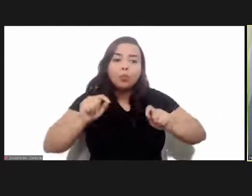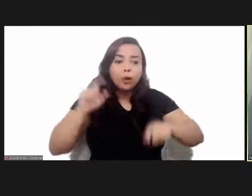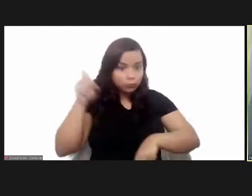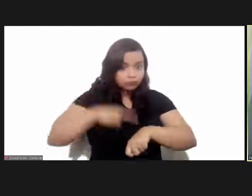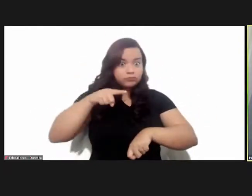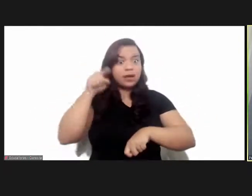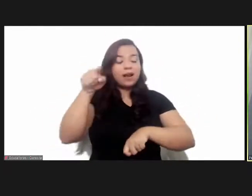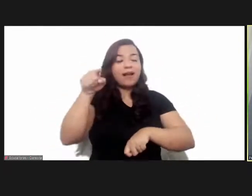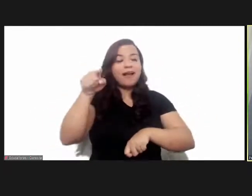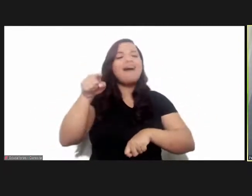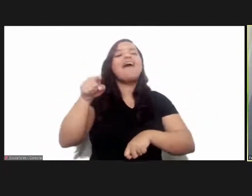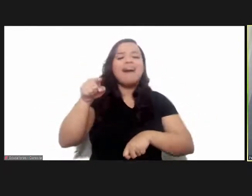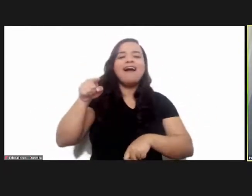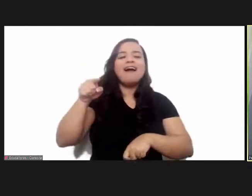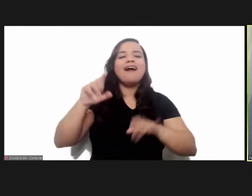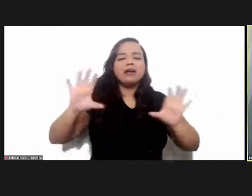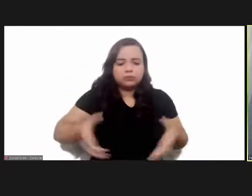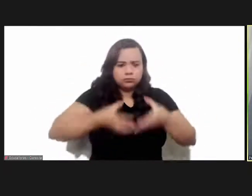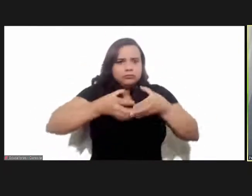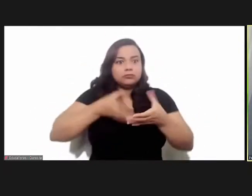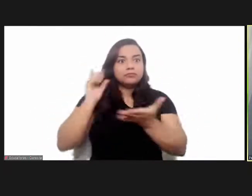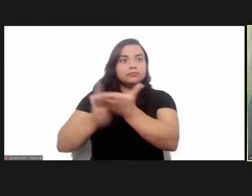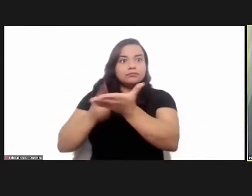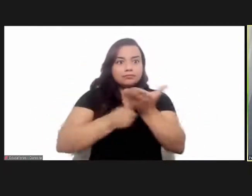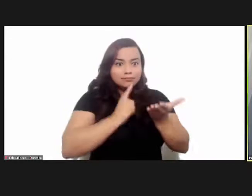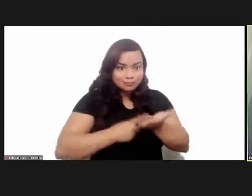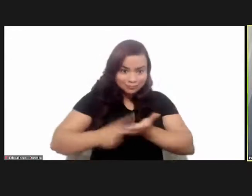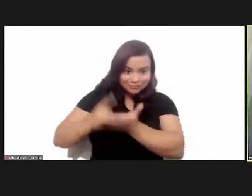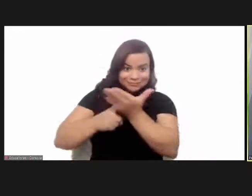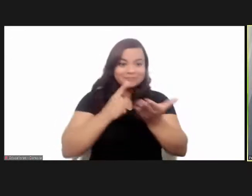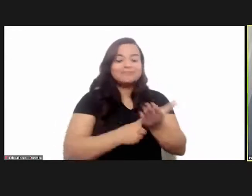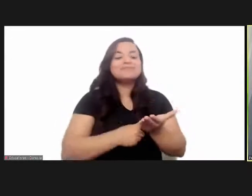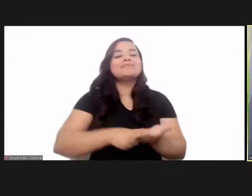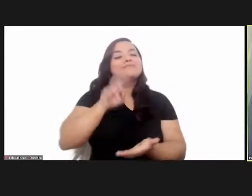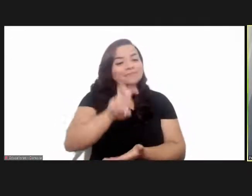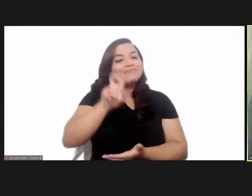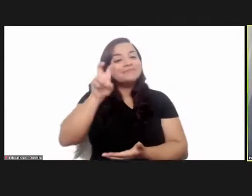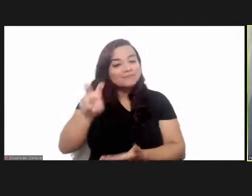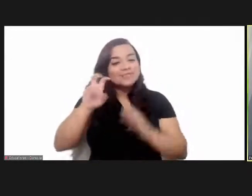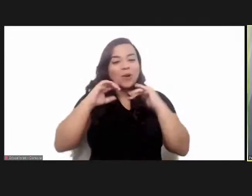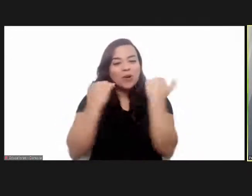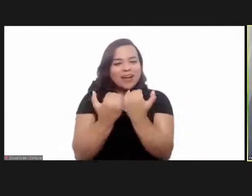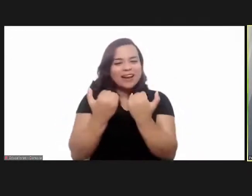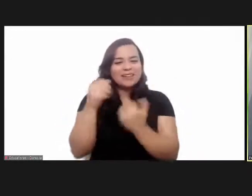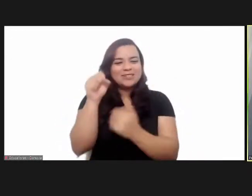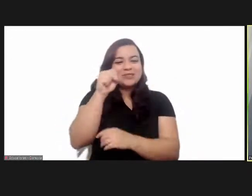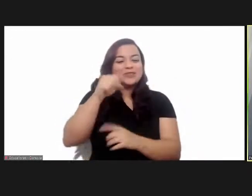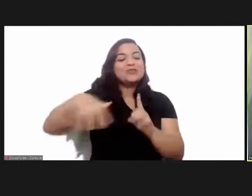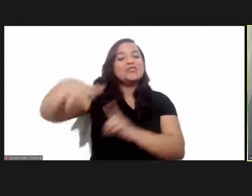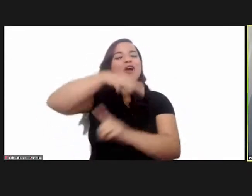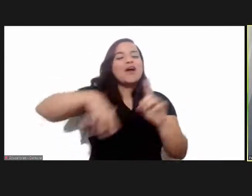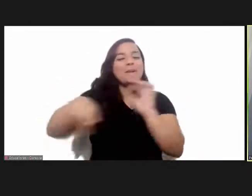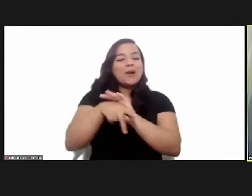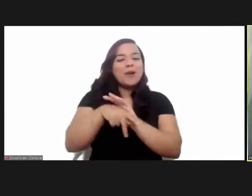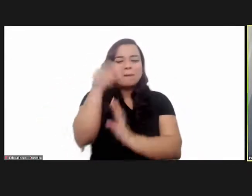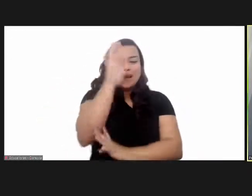that time, the joint organization, the 55th meeting,